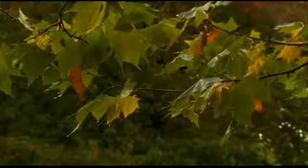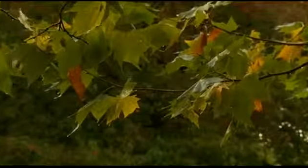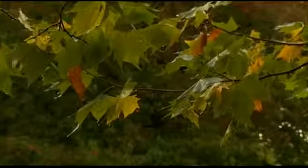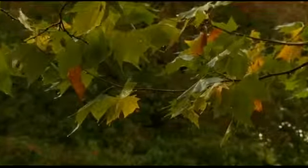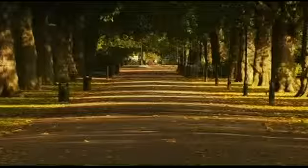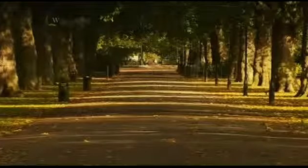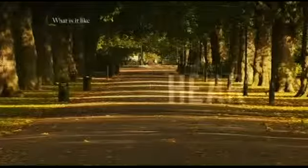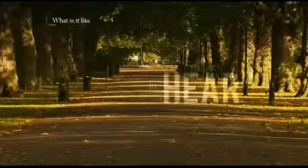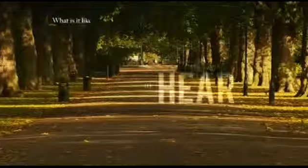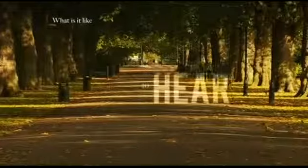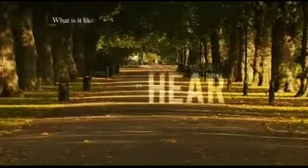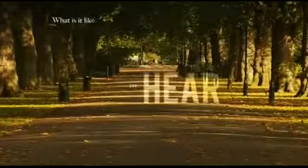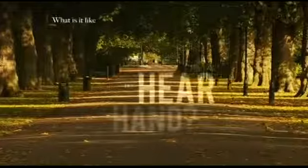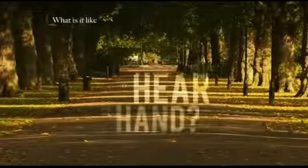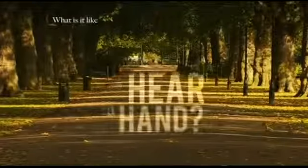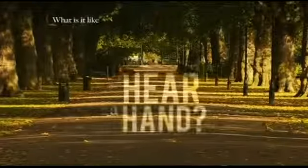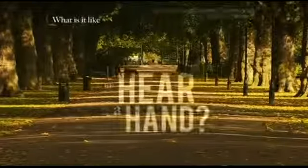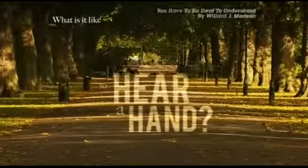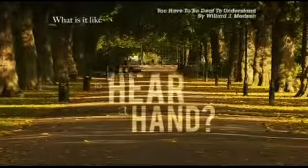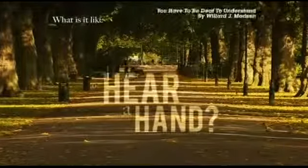What is it like to hear a hand?